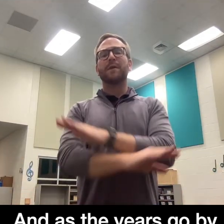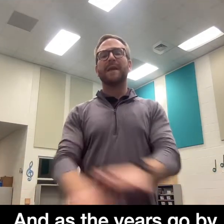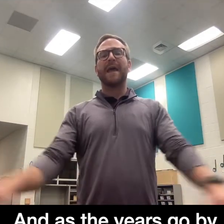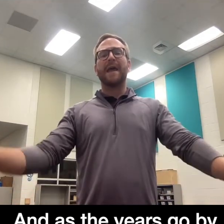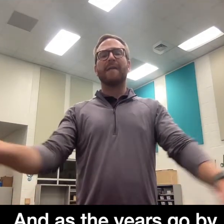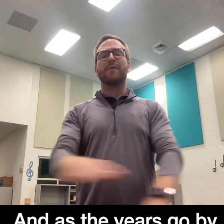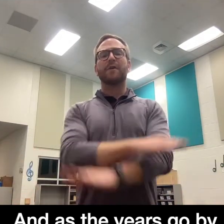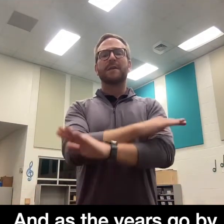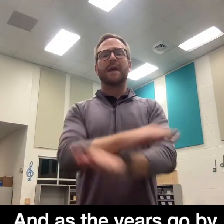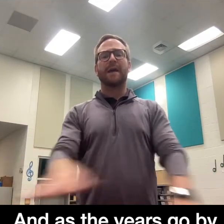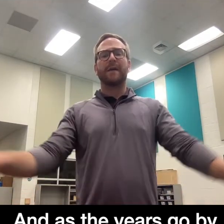never die